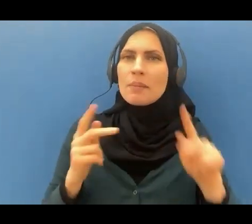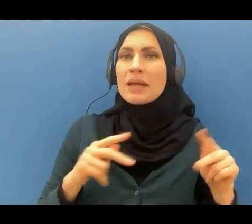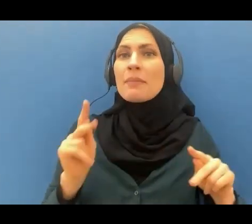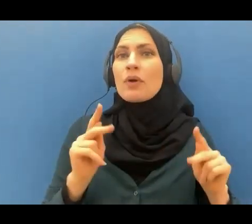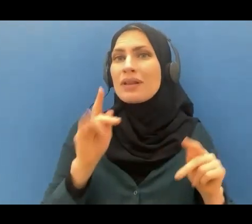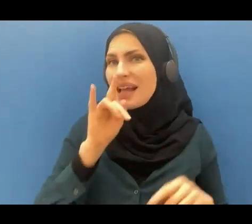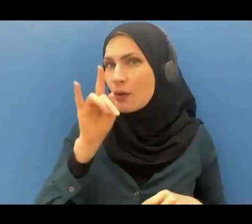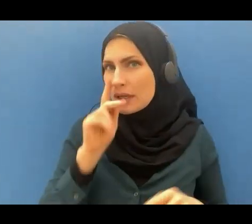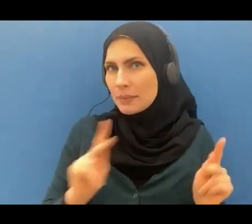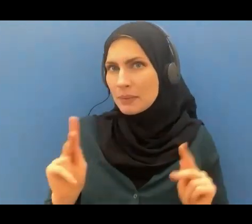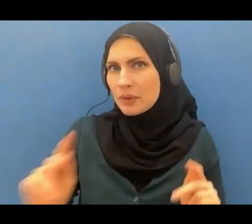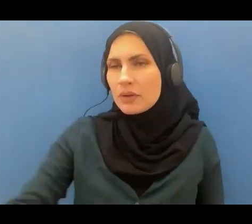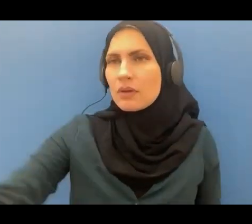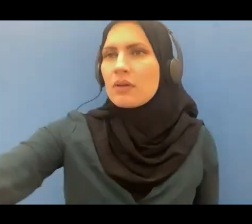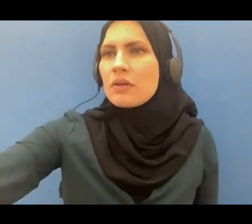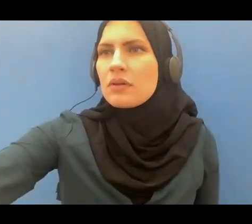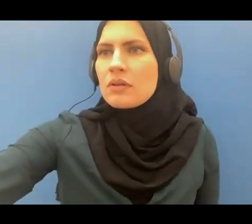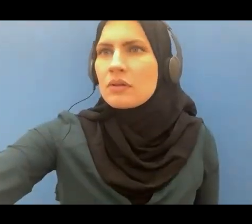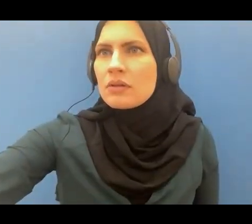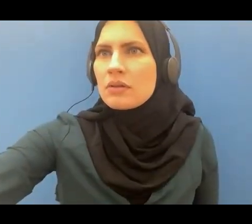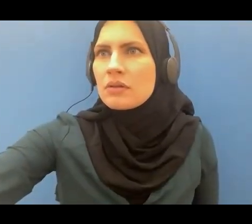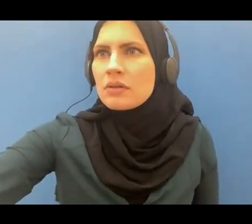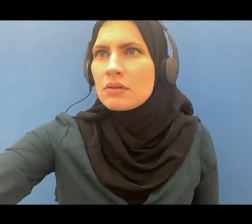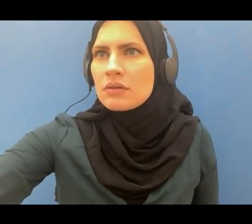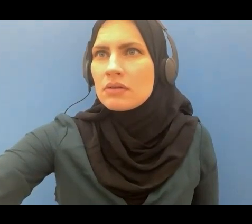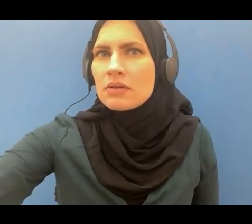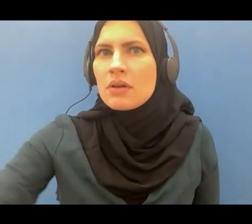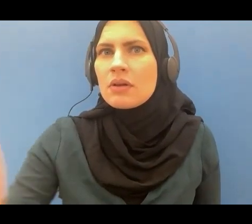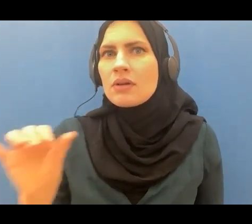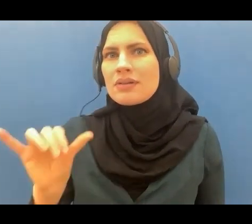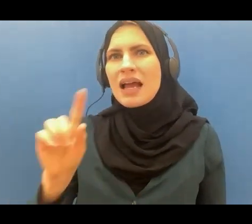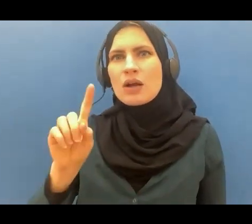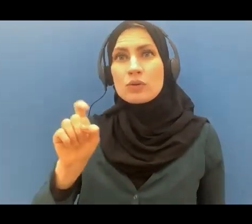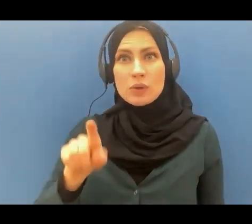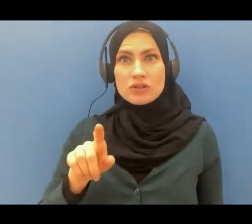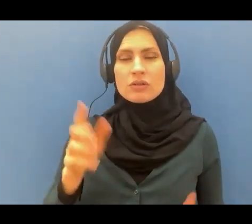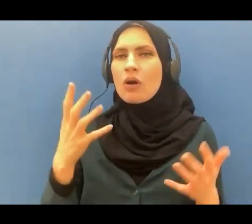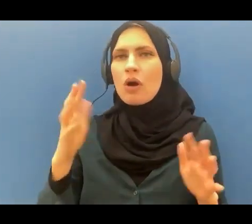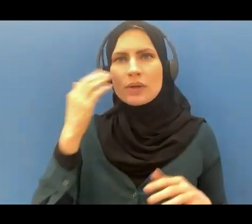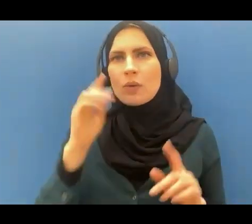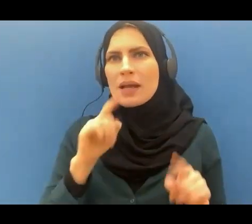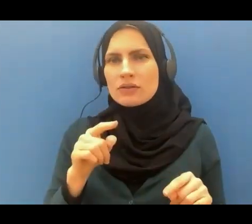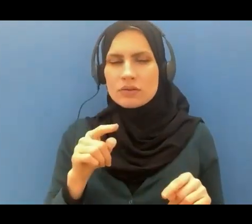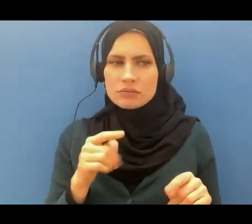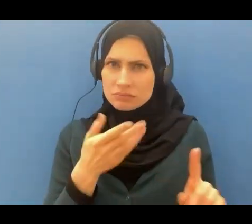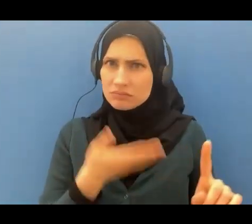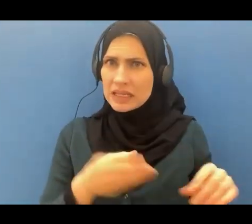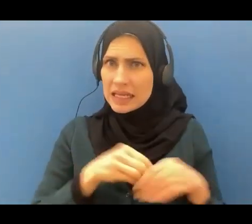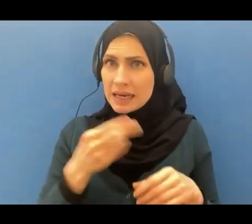definitely this is a rhetorical question in essence telling us the only